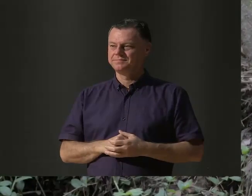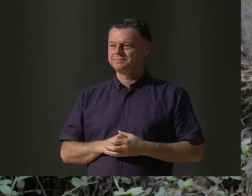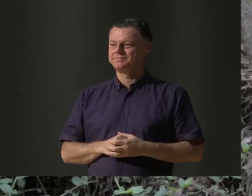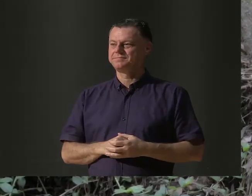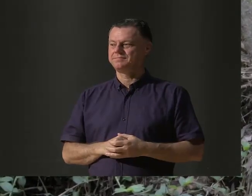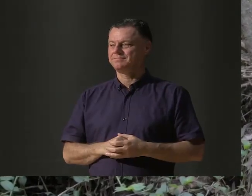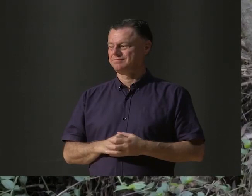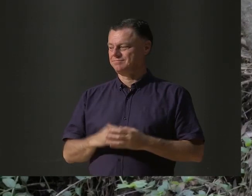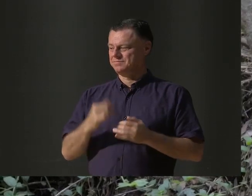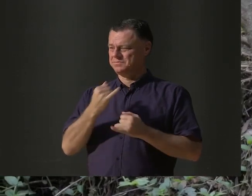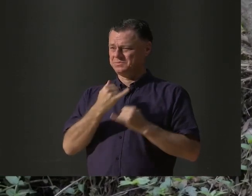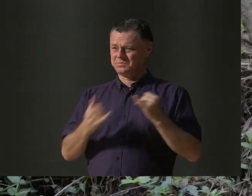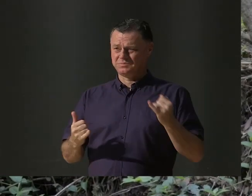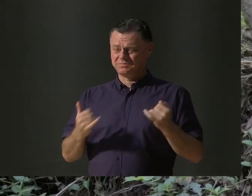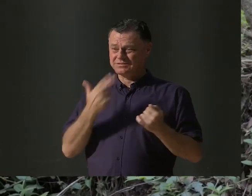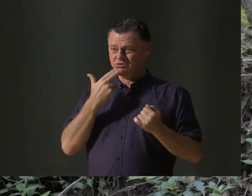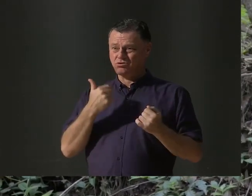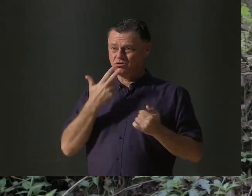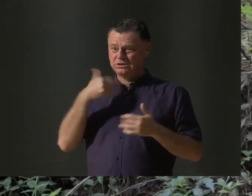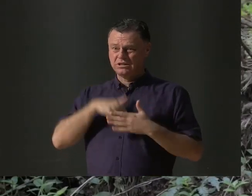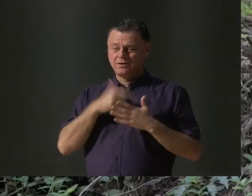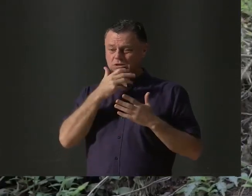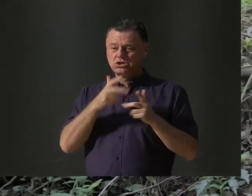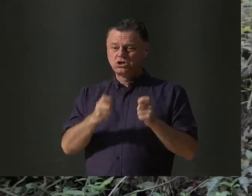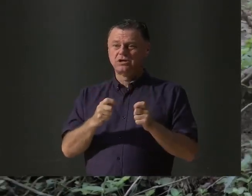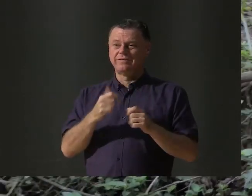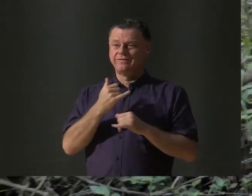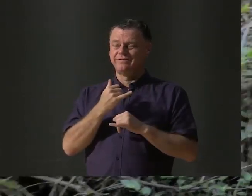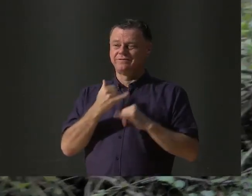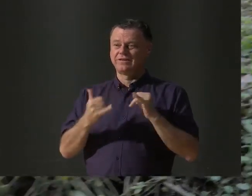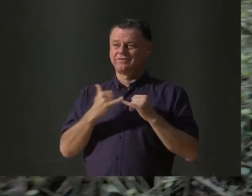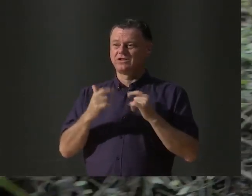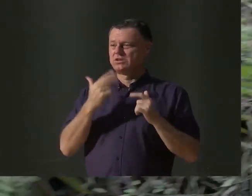with cute aggression? I think they just ooze so much cuteness.